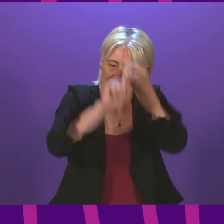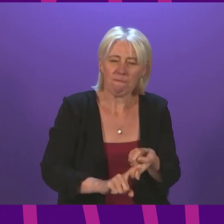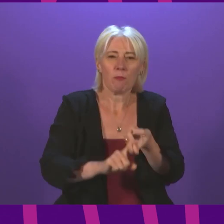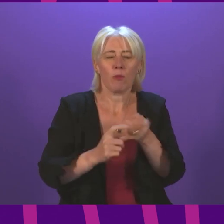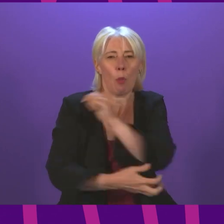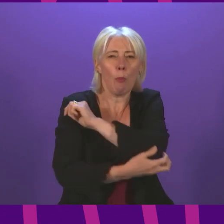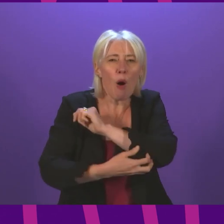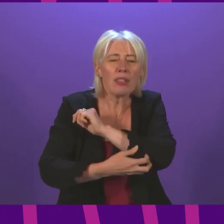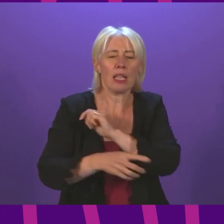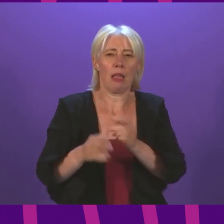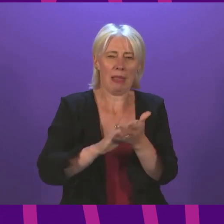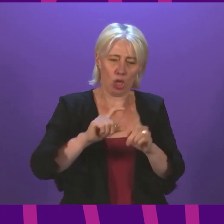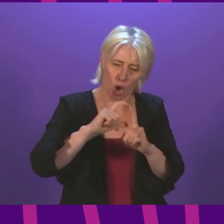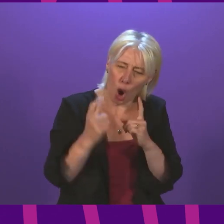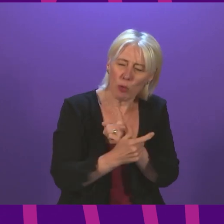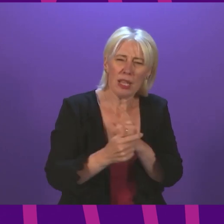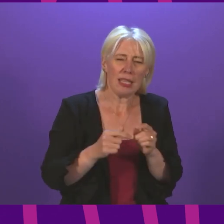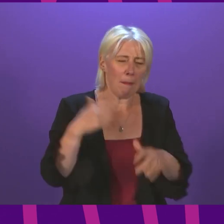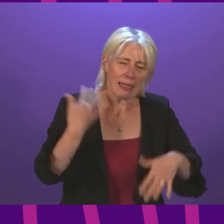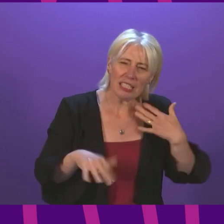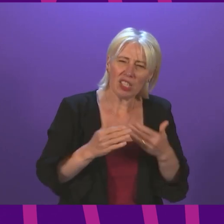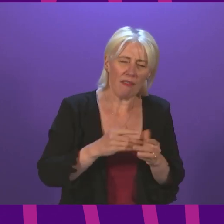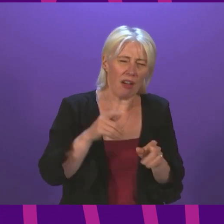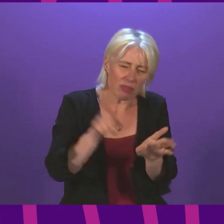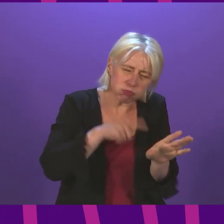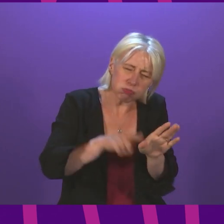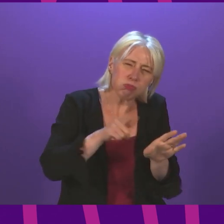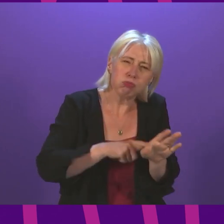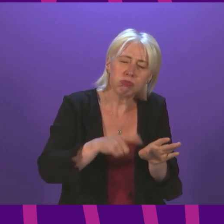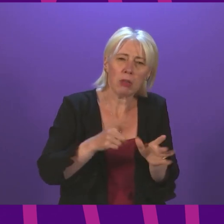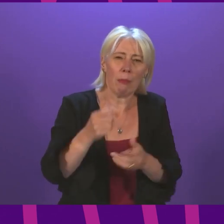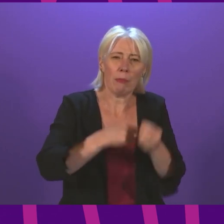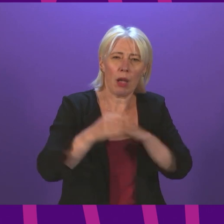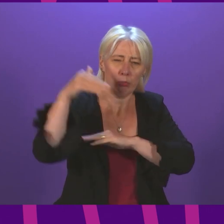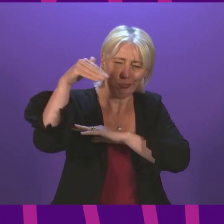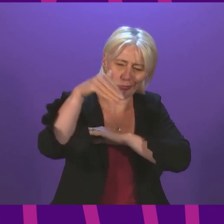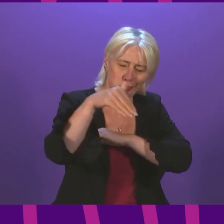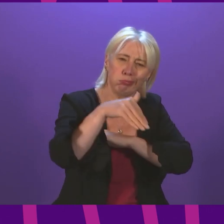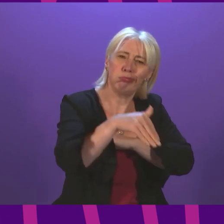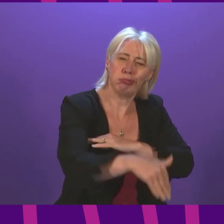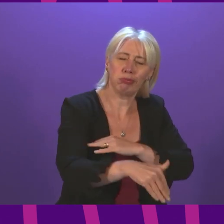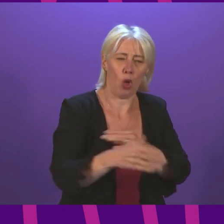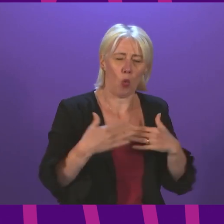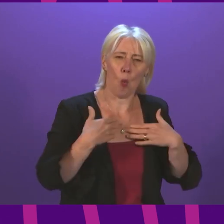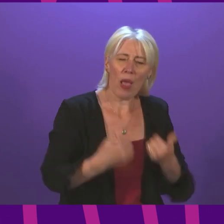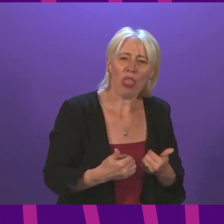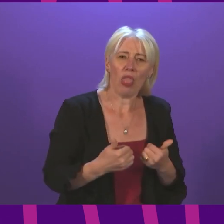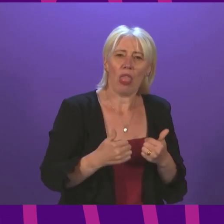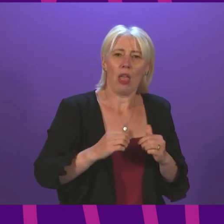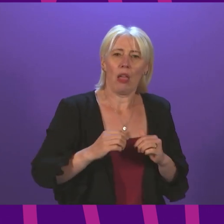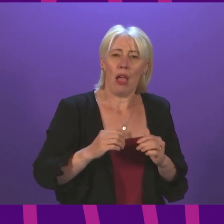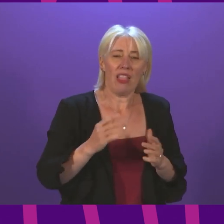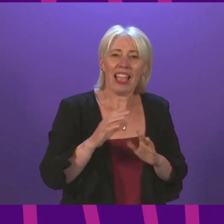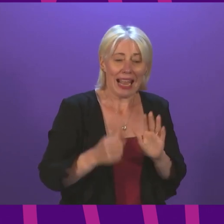communities that have been suffering for decades into a spiral of poor conditions and decreased wealth that few ever